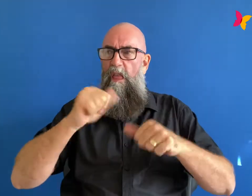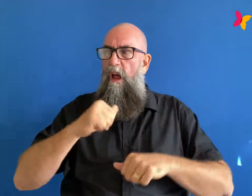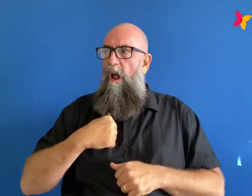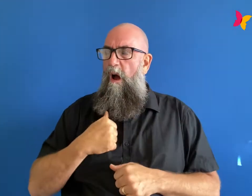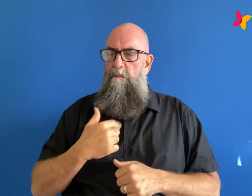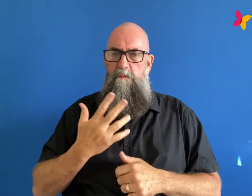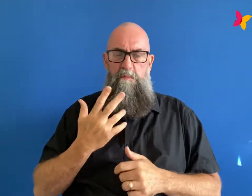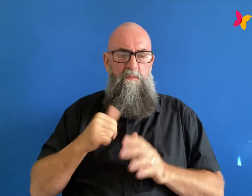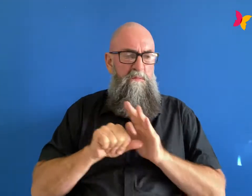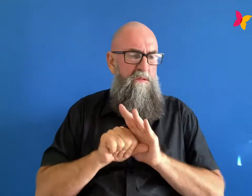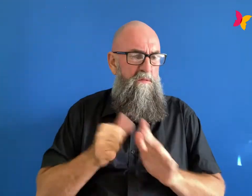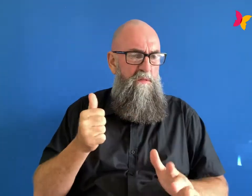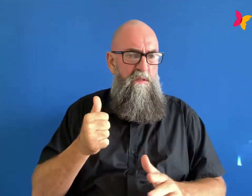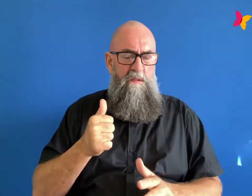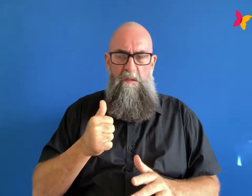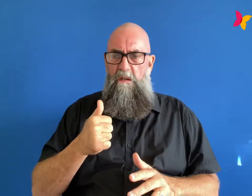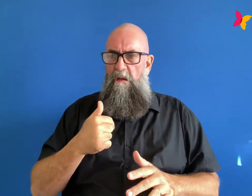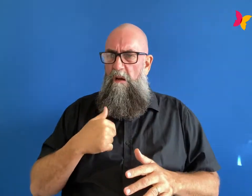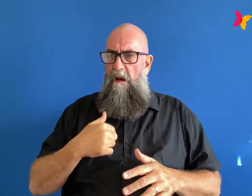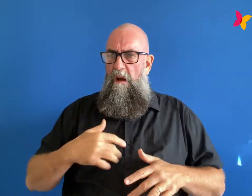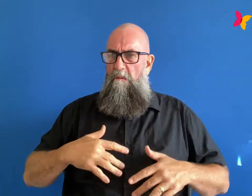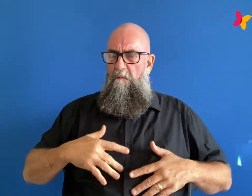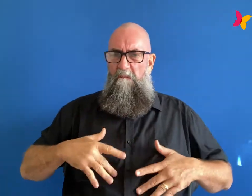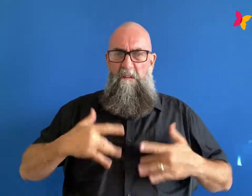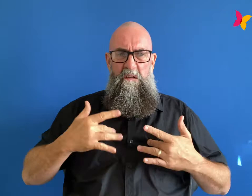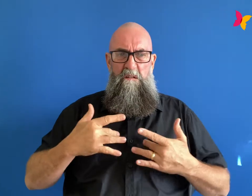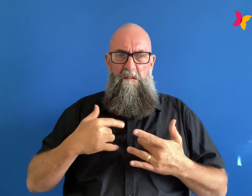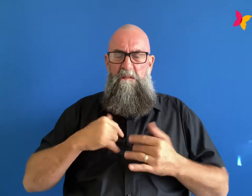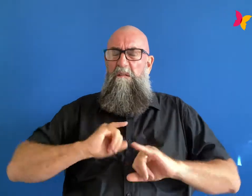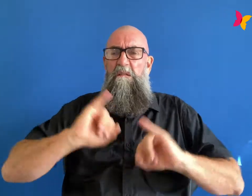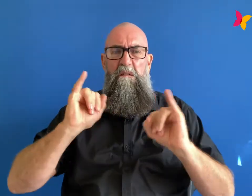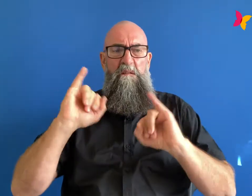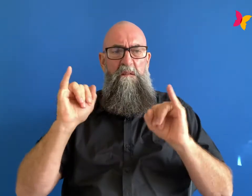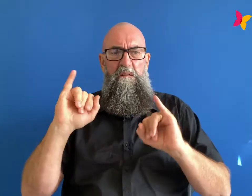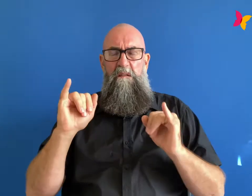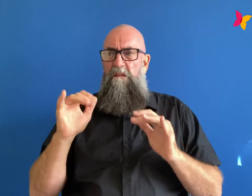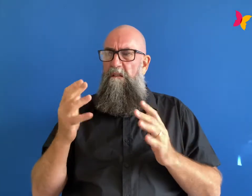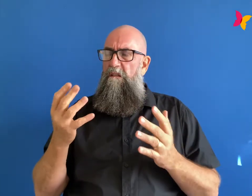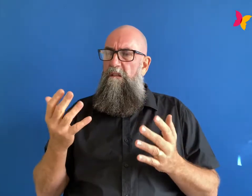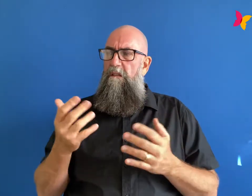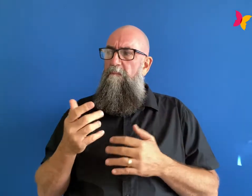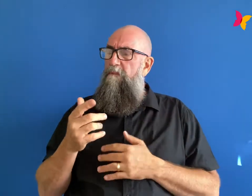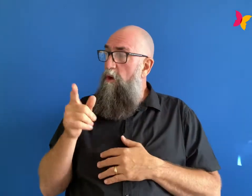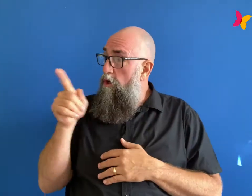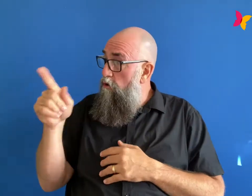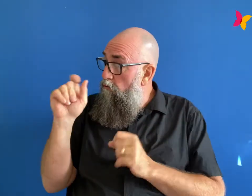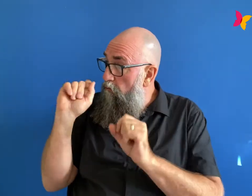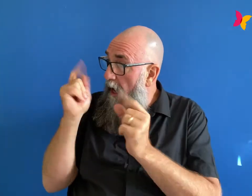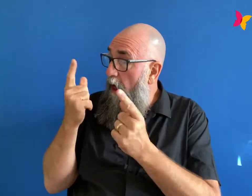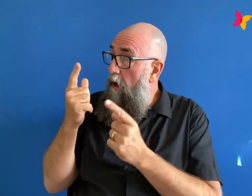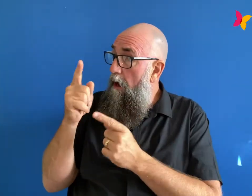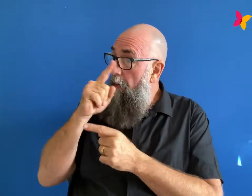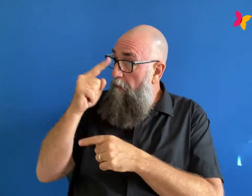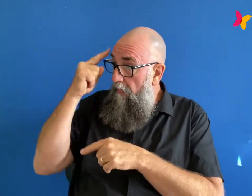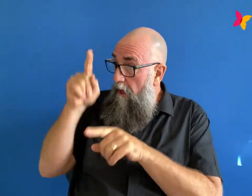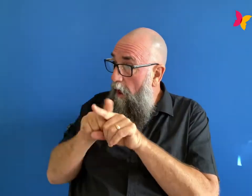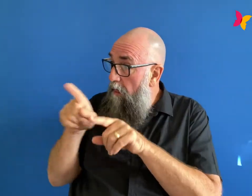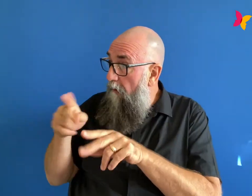think anybody else realized that you had this whole inner conversation going on um upon reflection my best friend